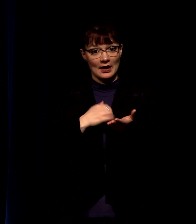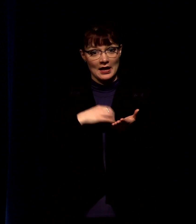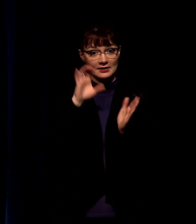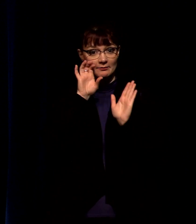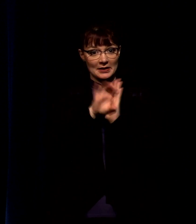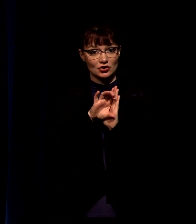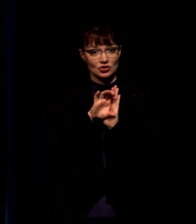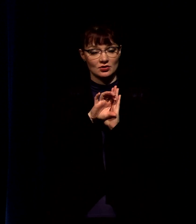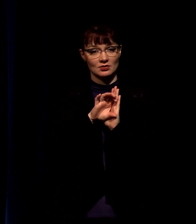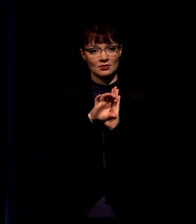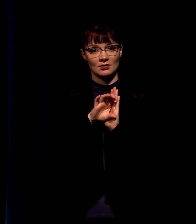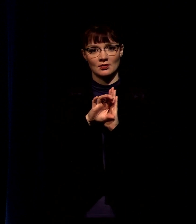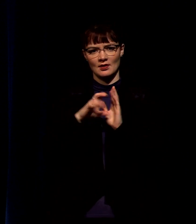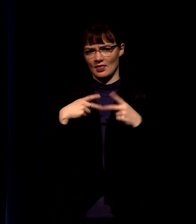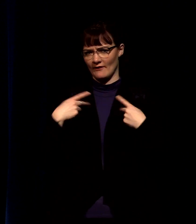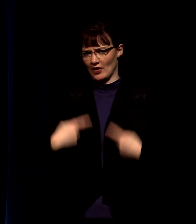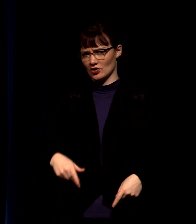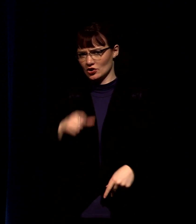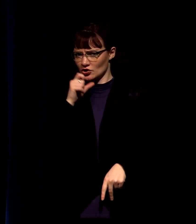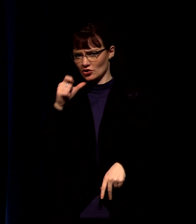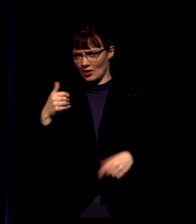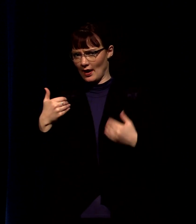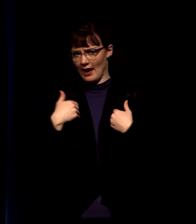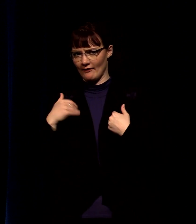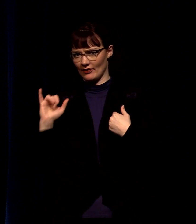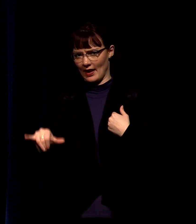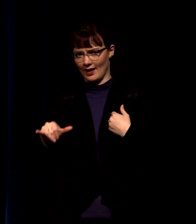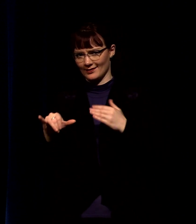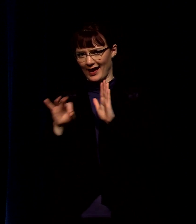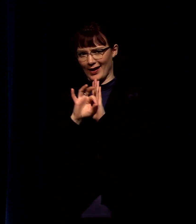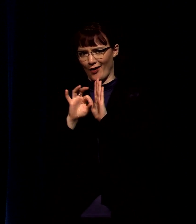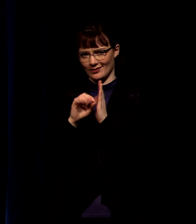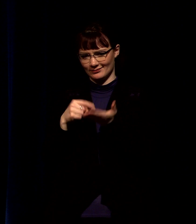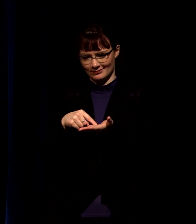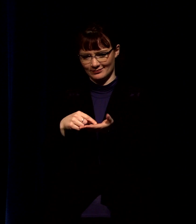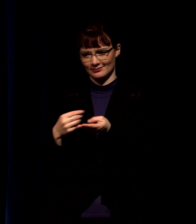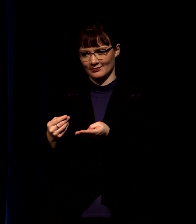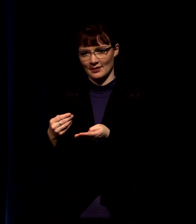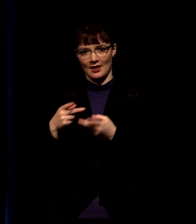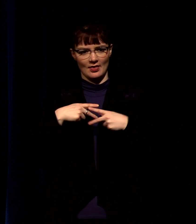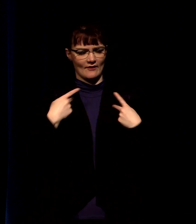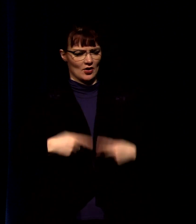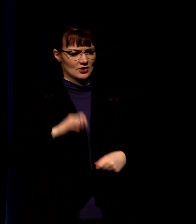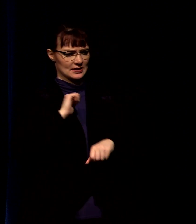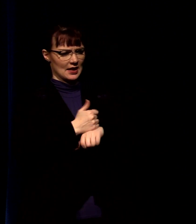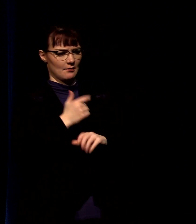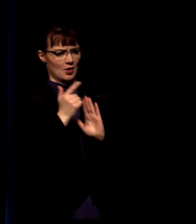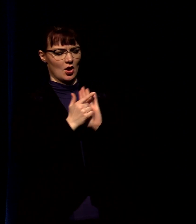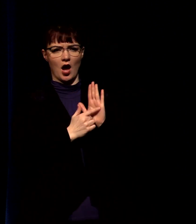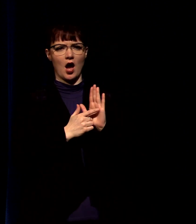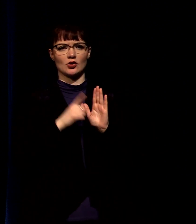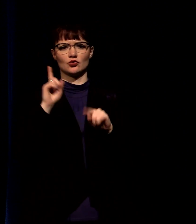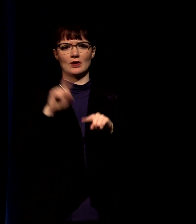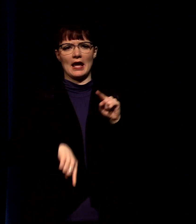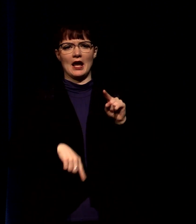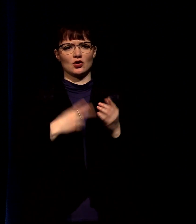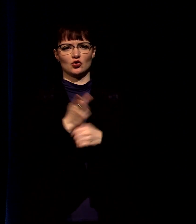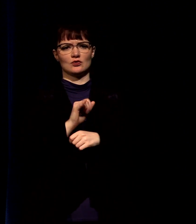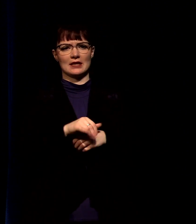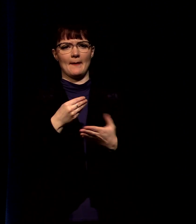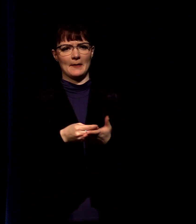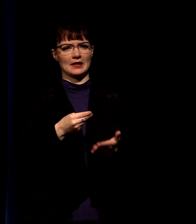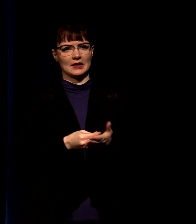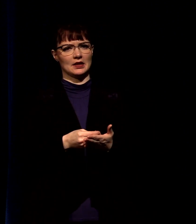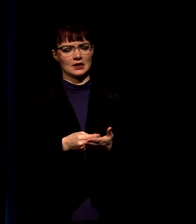the pharisees shouldn't have that coin the pharisees have set up law that makes it kind of like breaking some of their